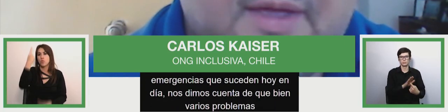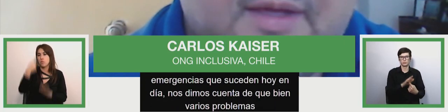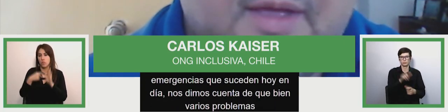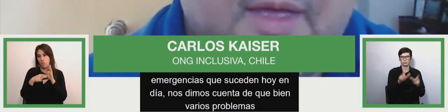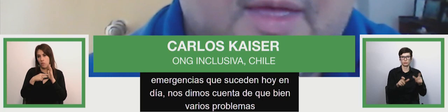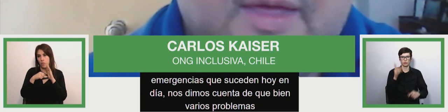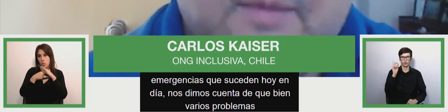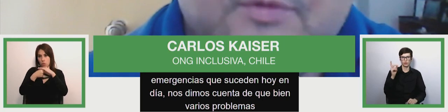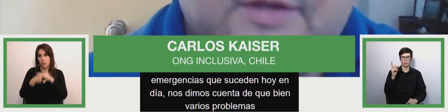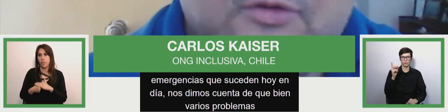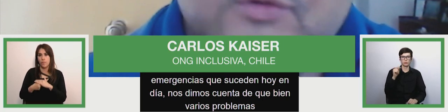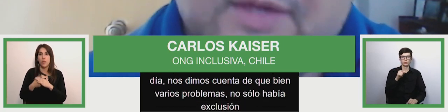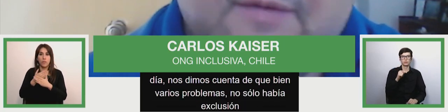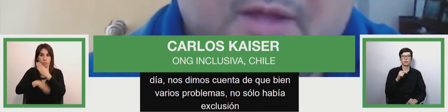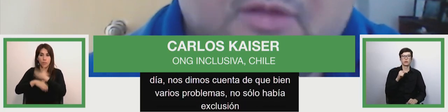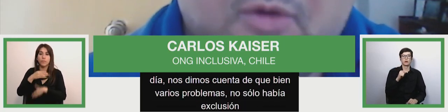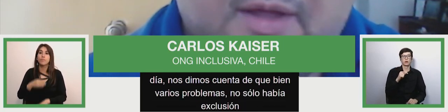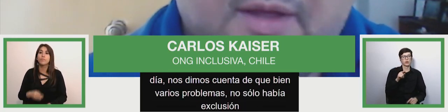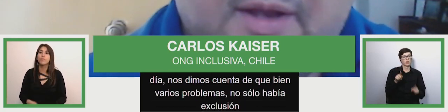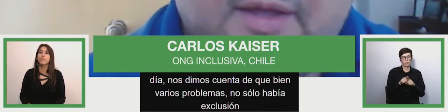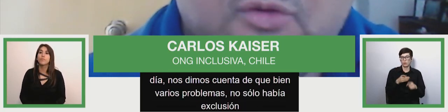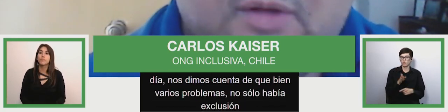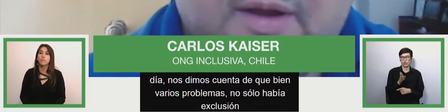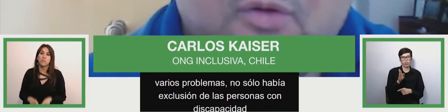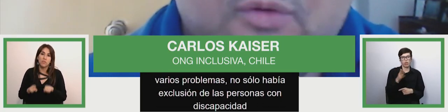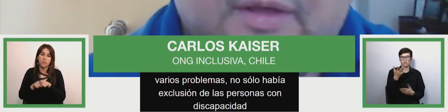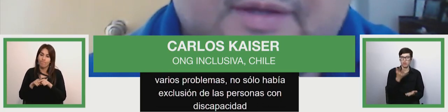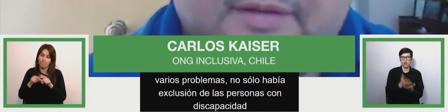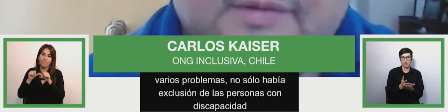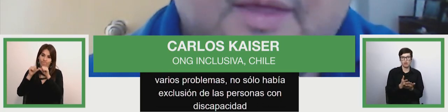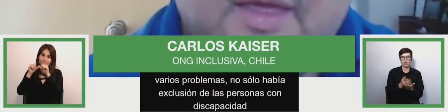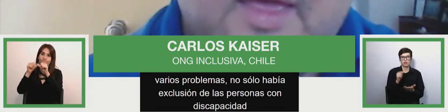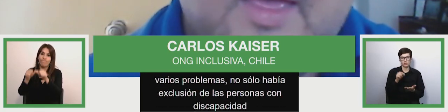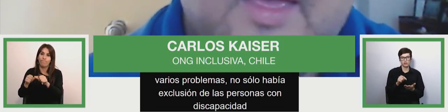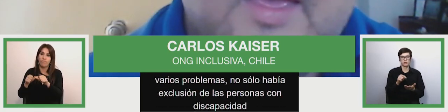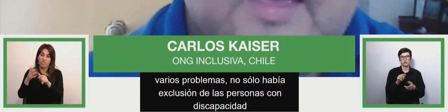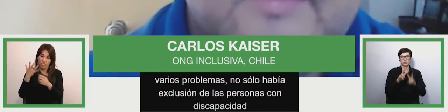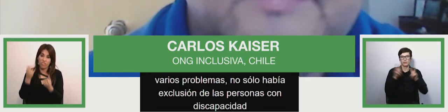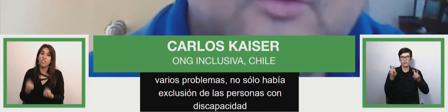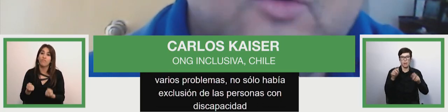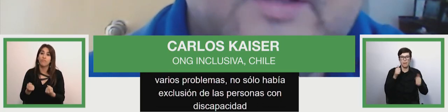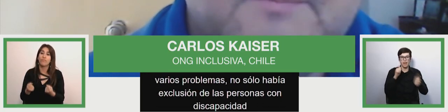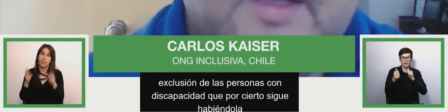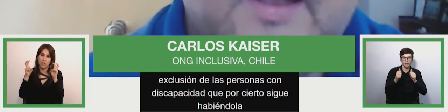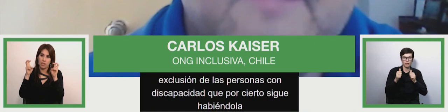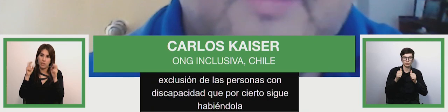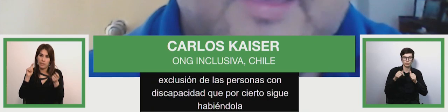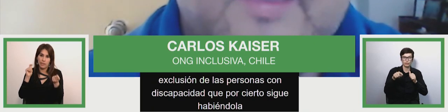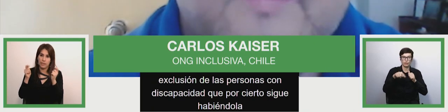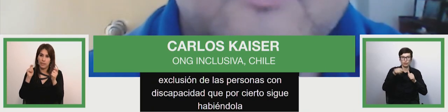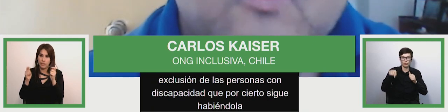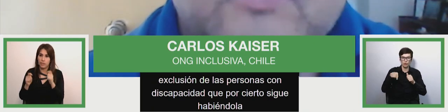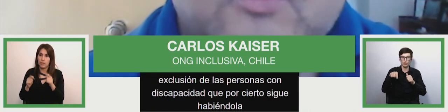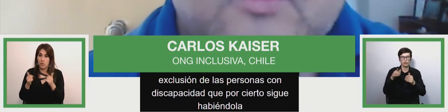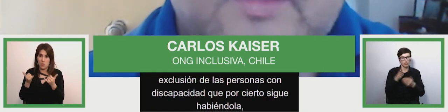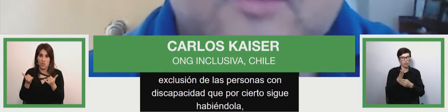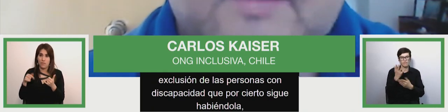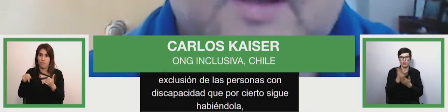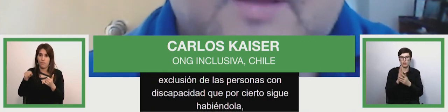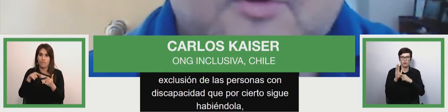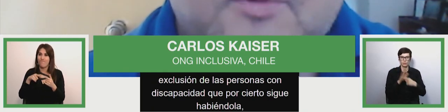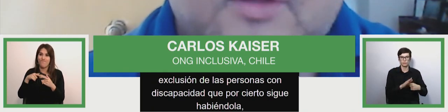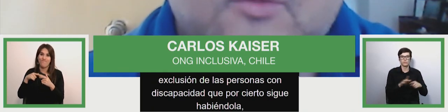disasters emergencies that happen in our world we we realized that there were several problems not only was the include